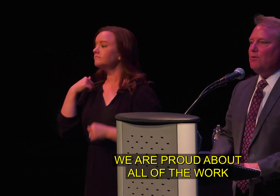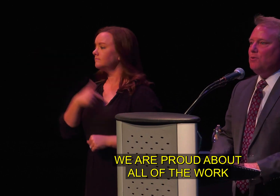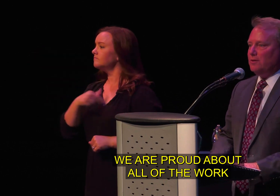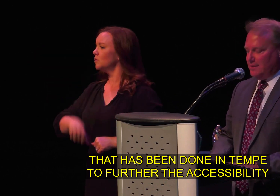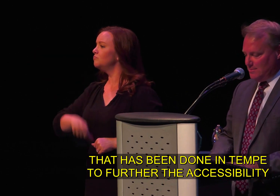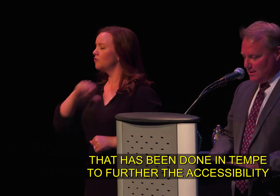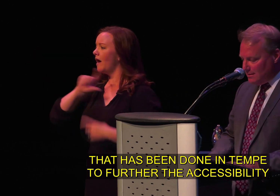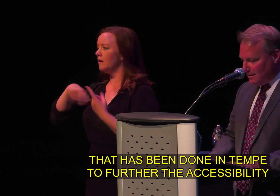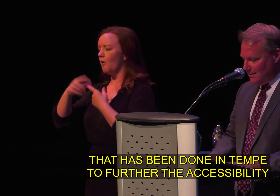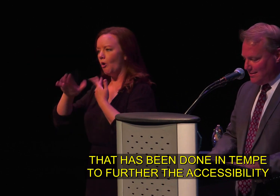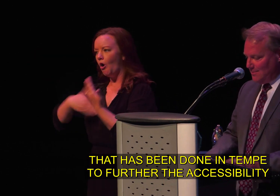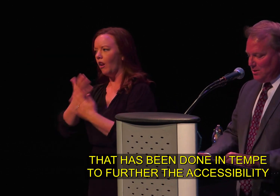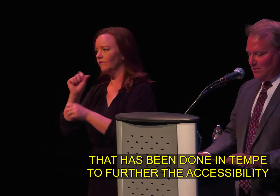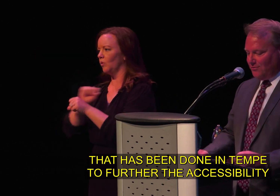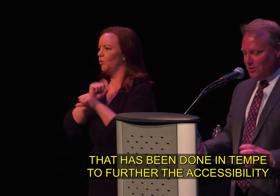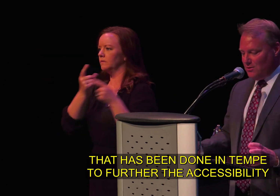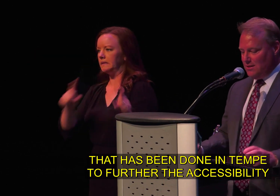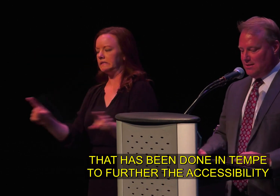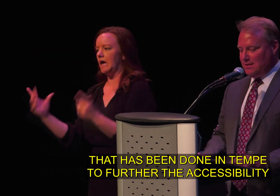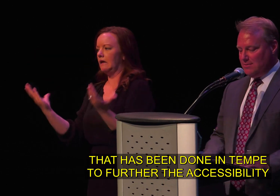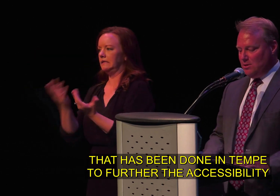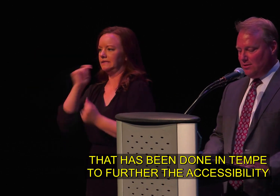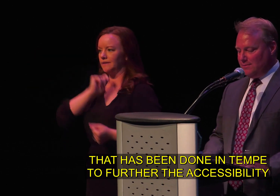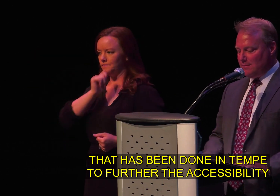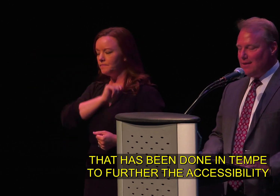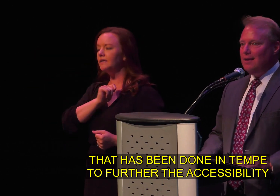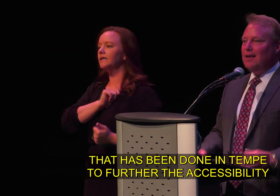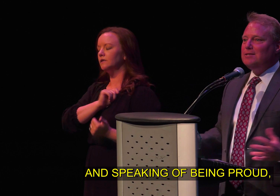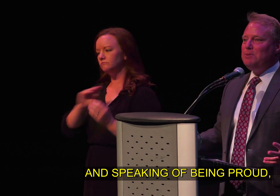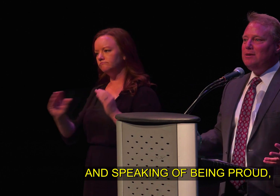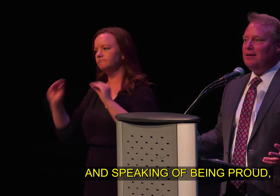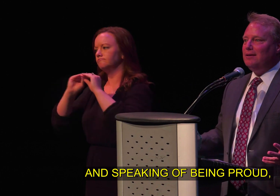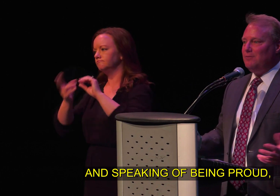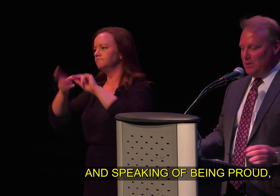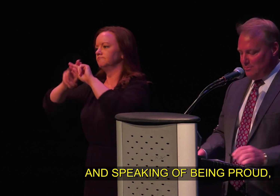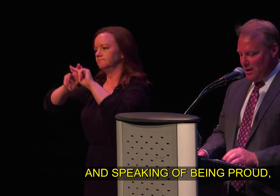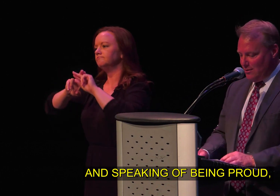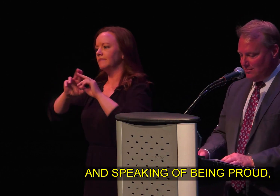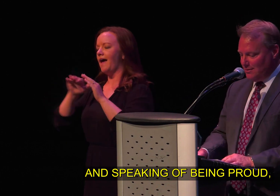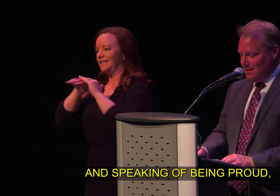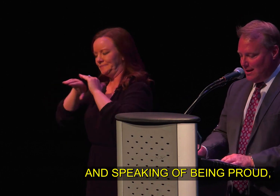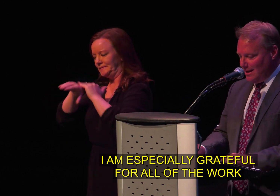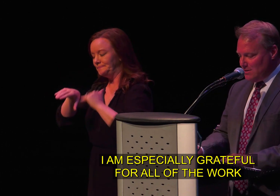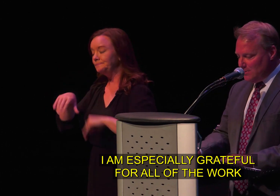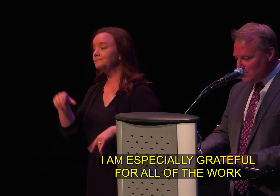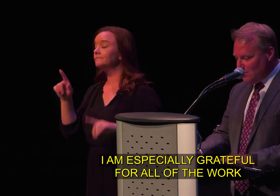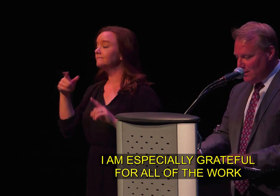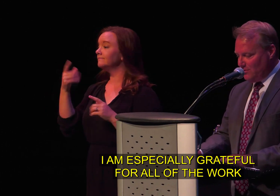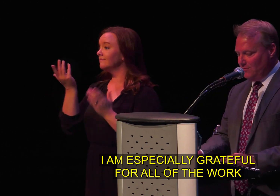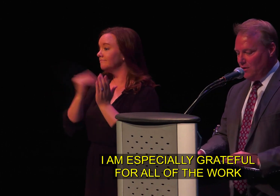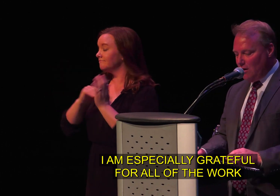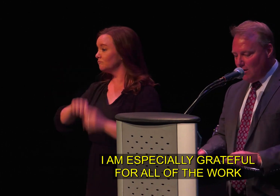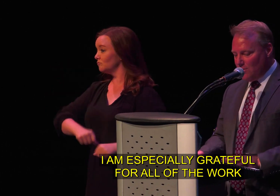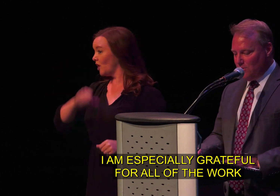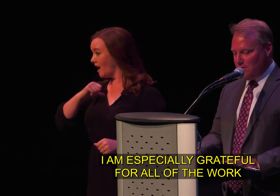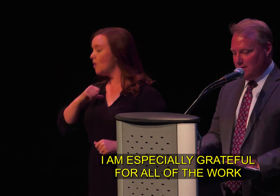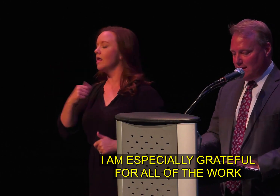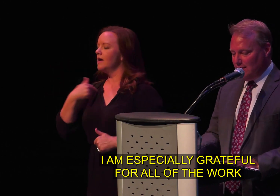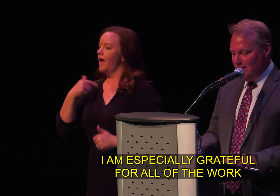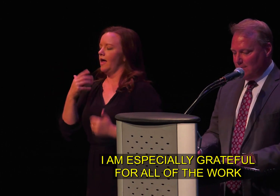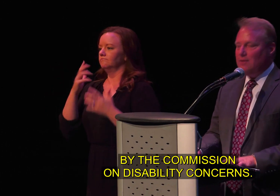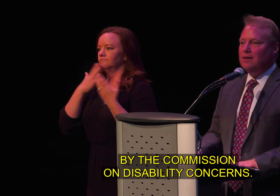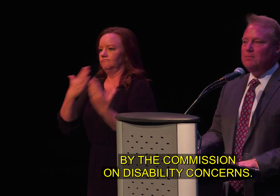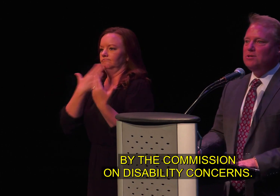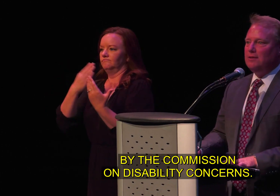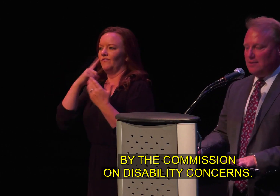about all the work that is being done in tempe to further the accessibility and speaking of being proud i am especially grateful for all the work